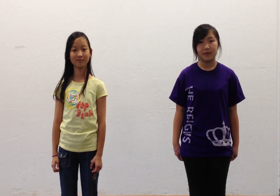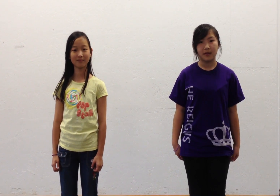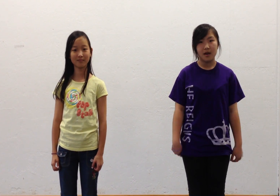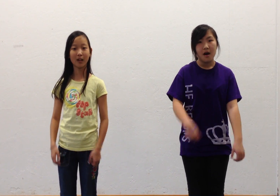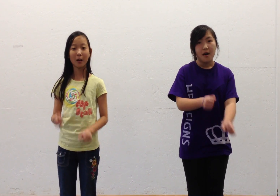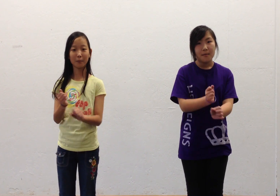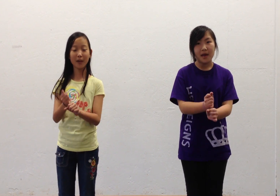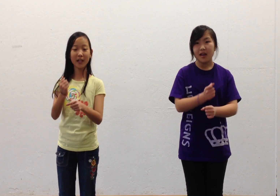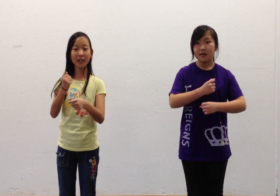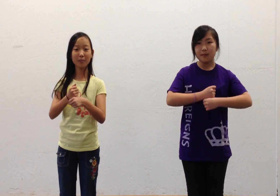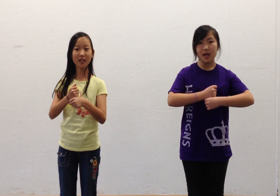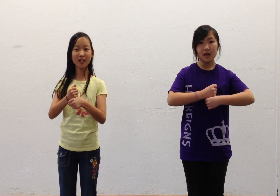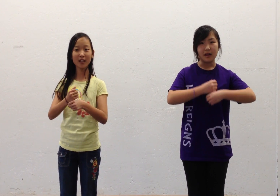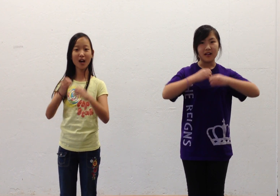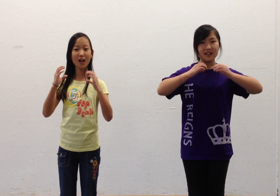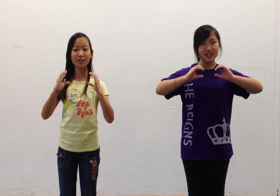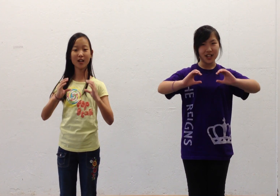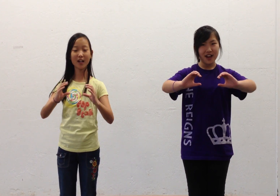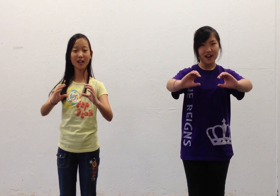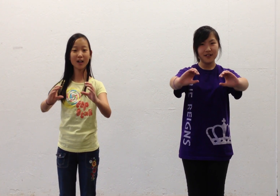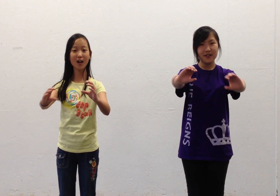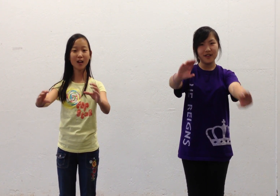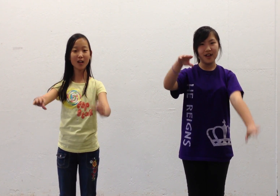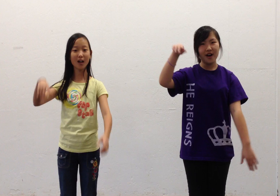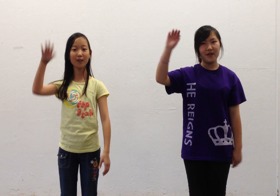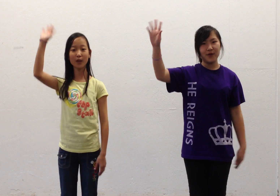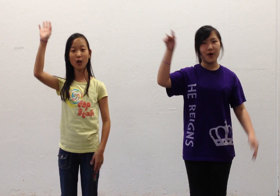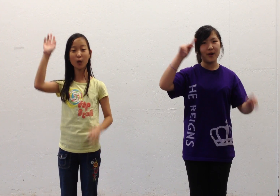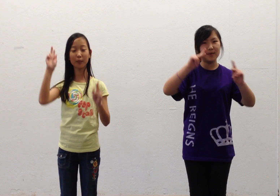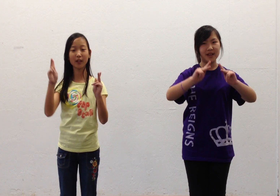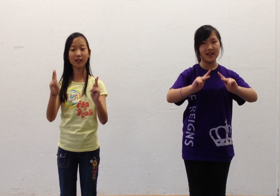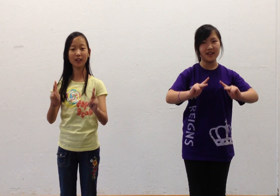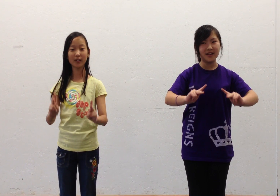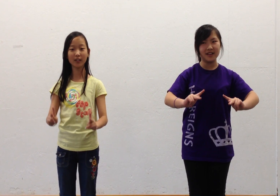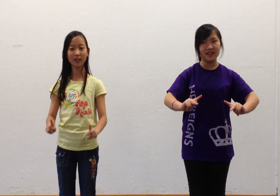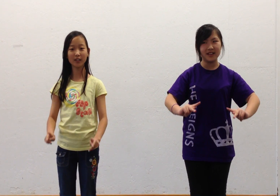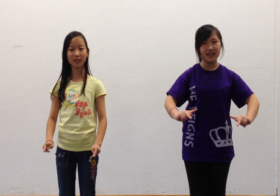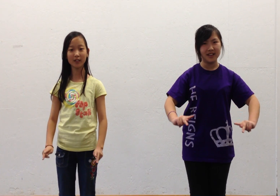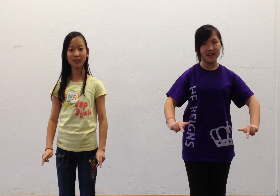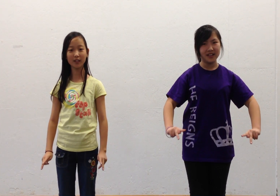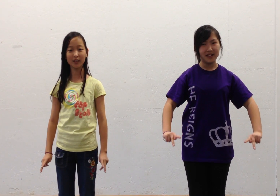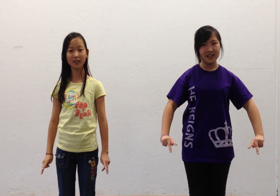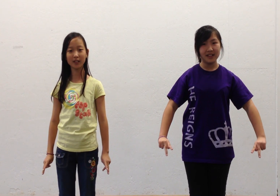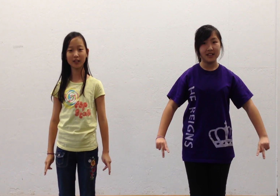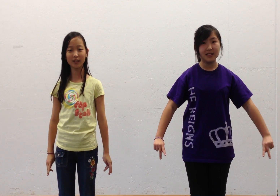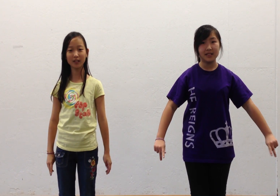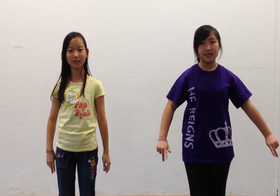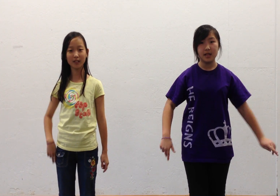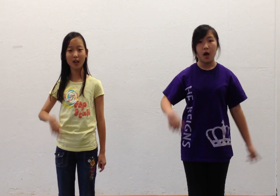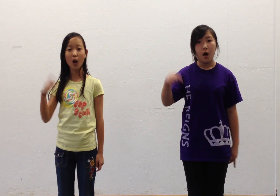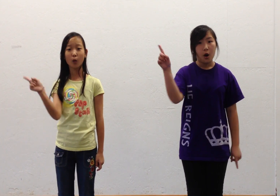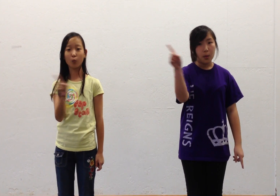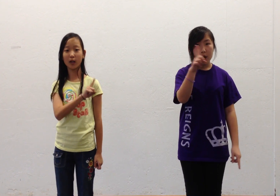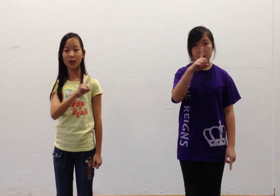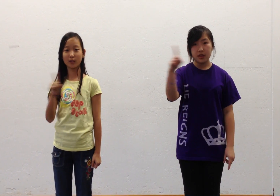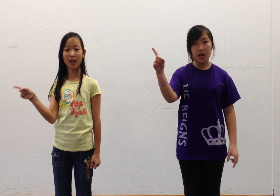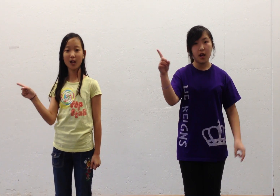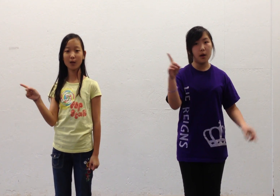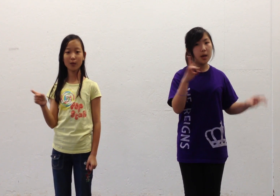Make me a channel of your peace, where there